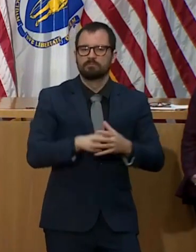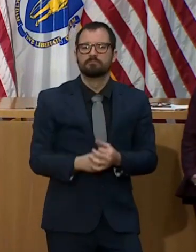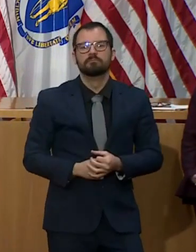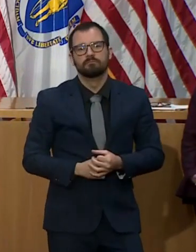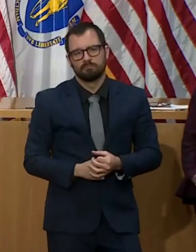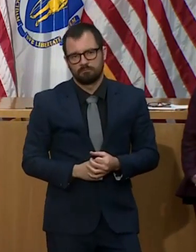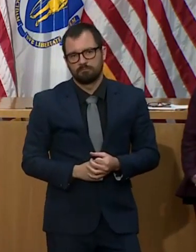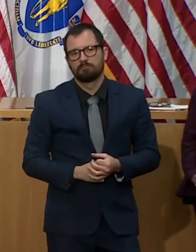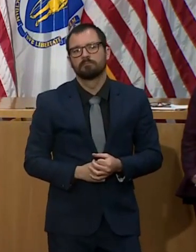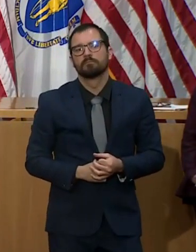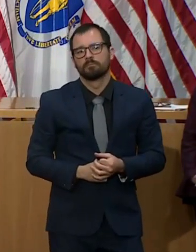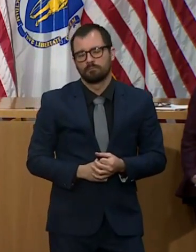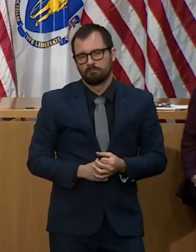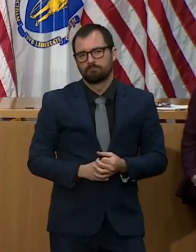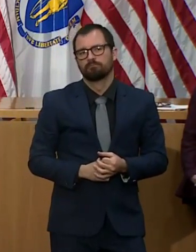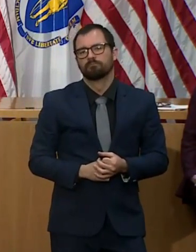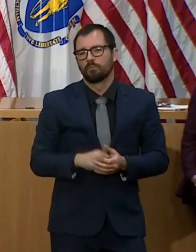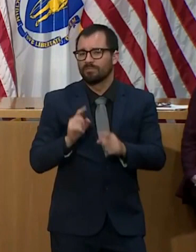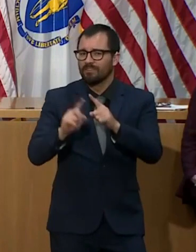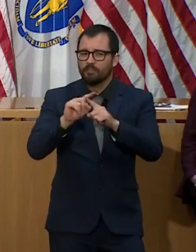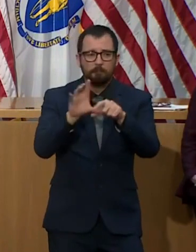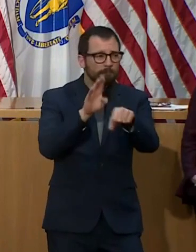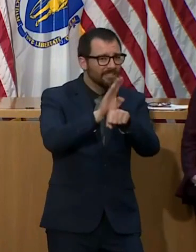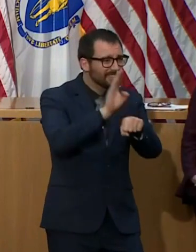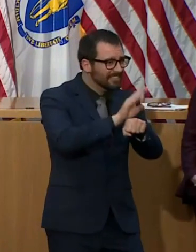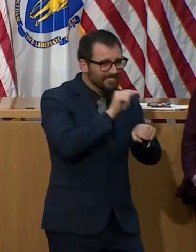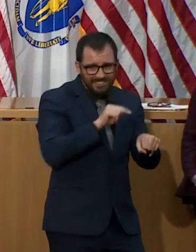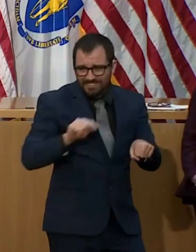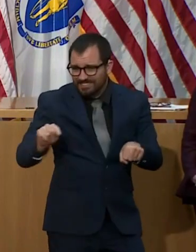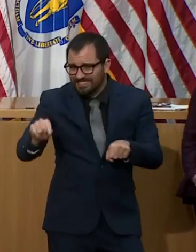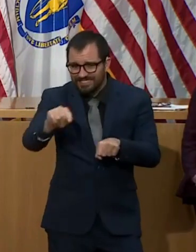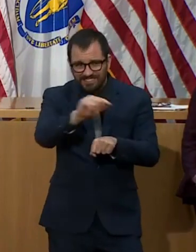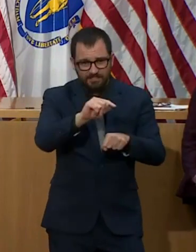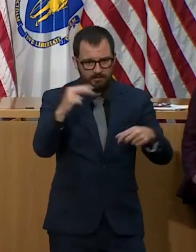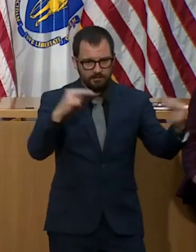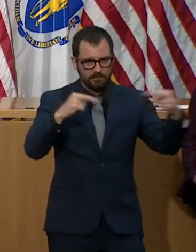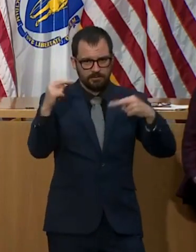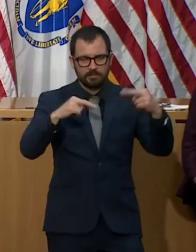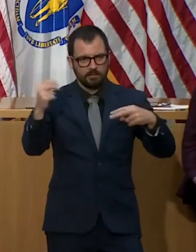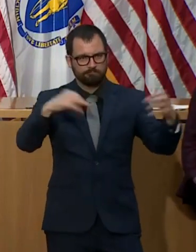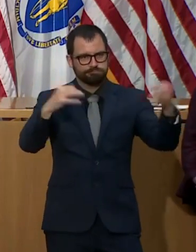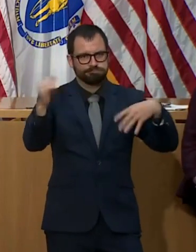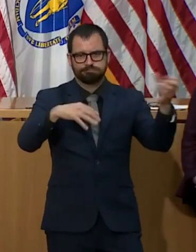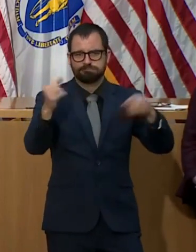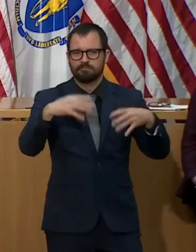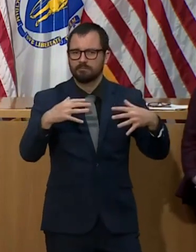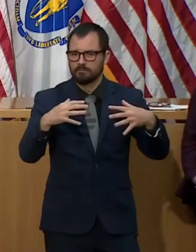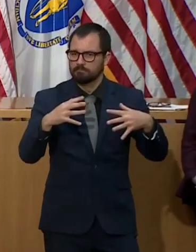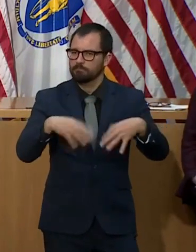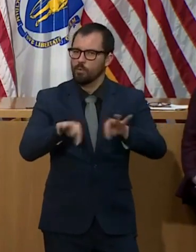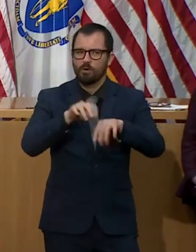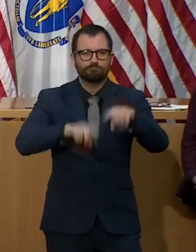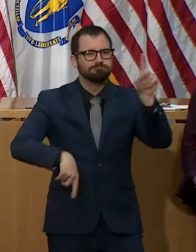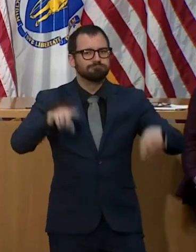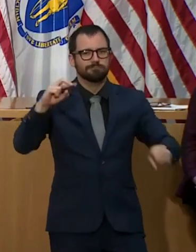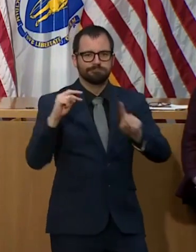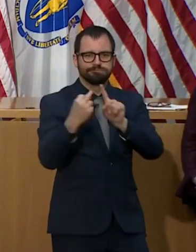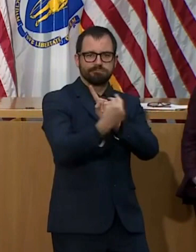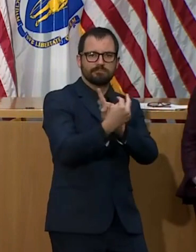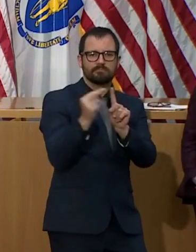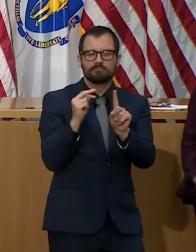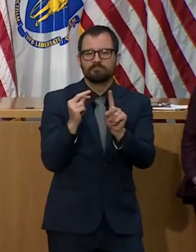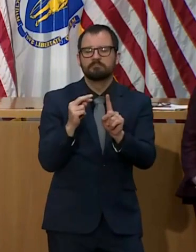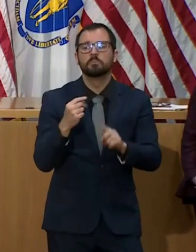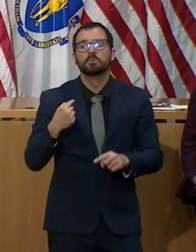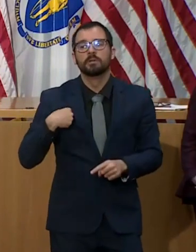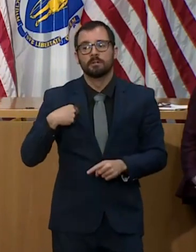board. We do anticipate delivering updates on the board's work as time goes on. We're pleased